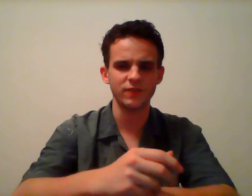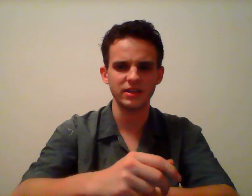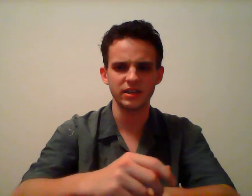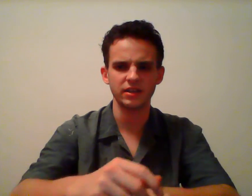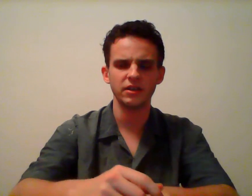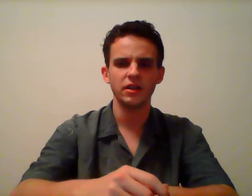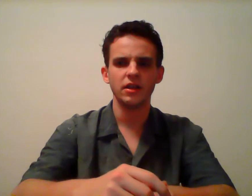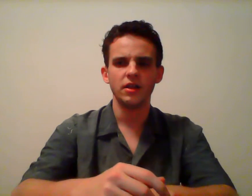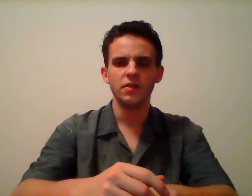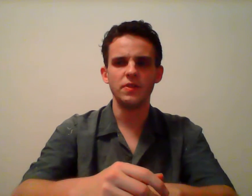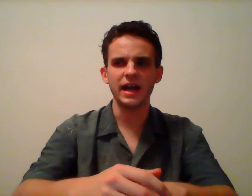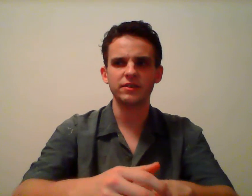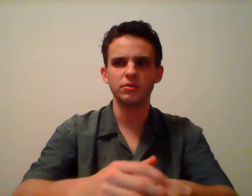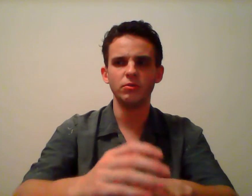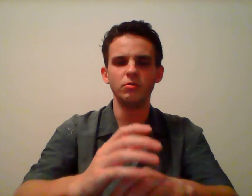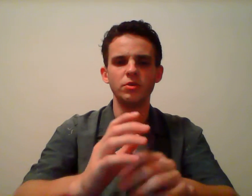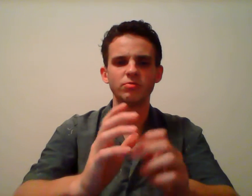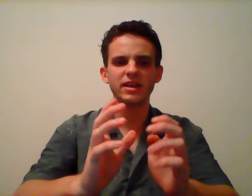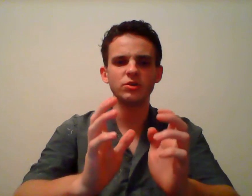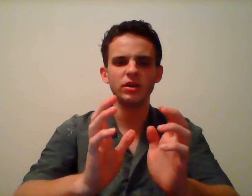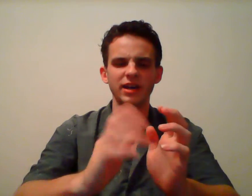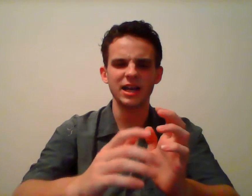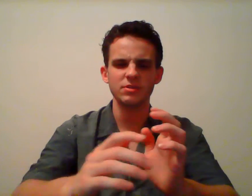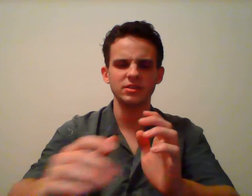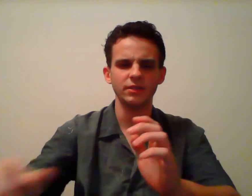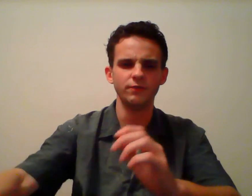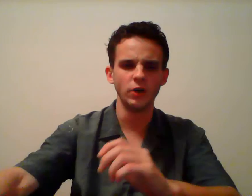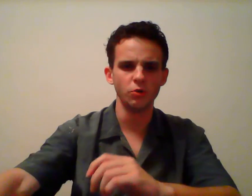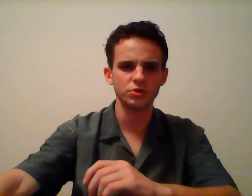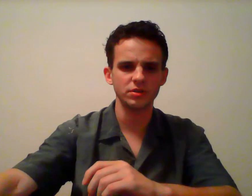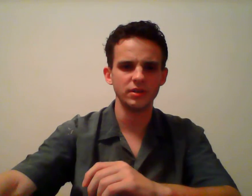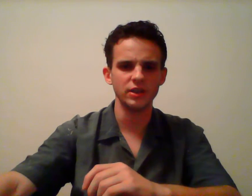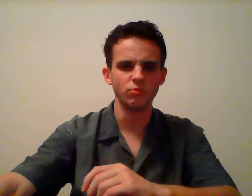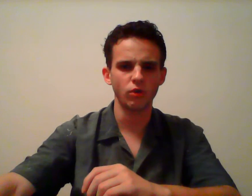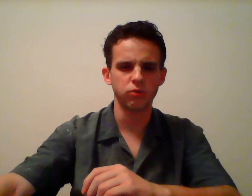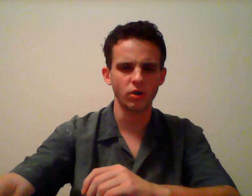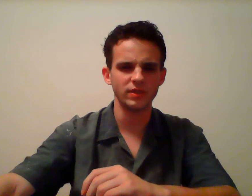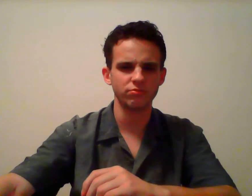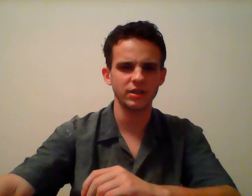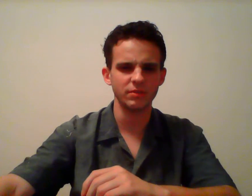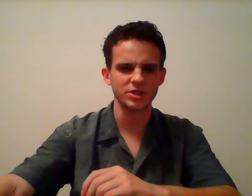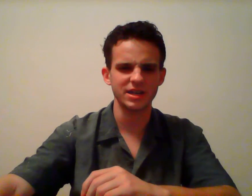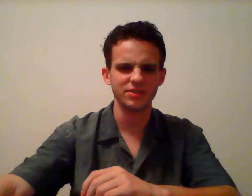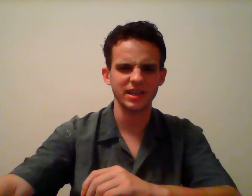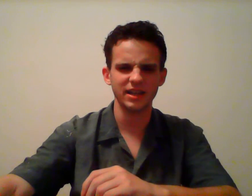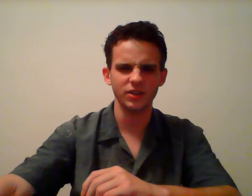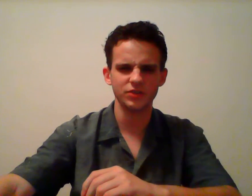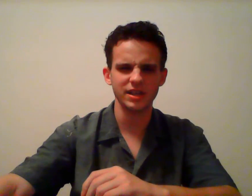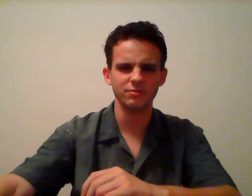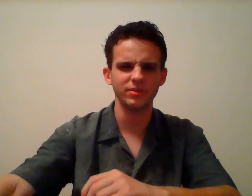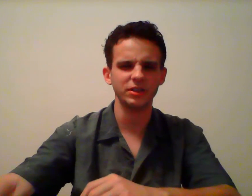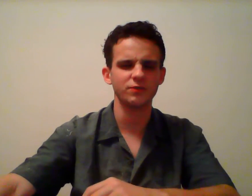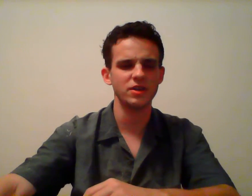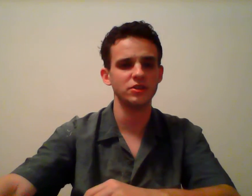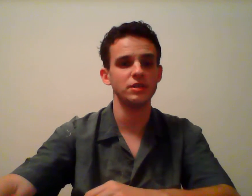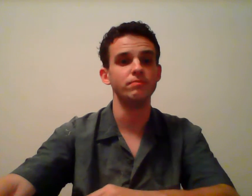defending that the right to anonymously vote is more important than pretty much anything else and really defending the